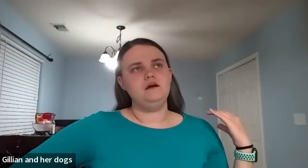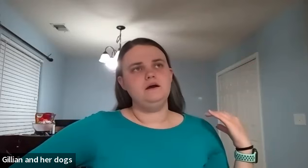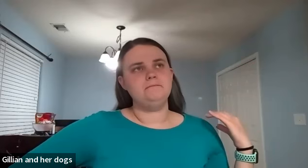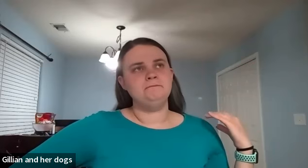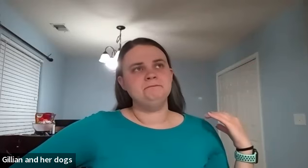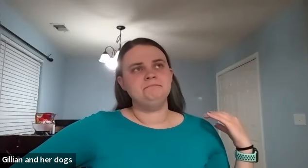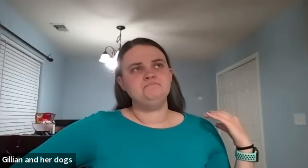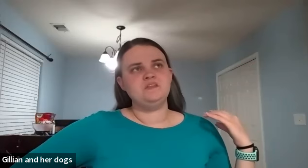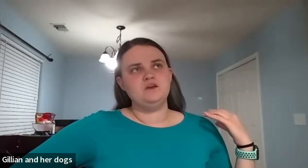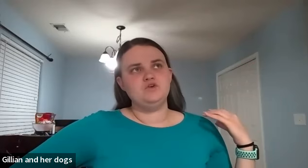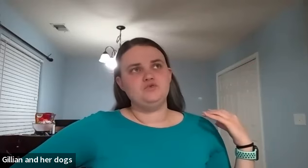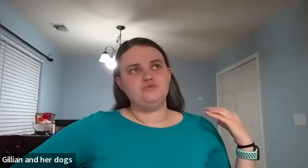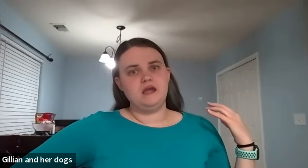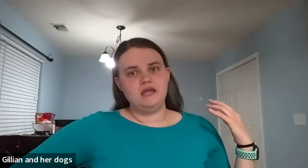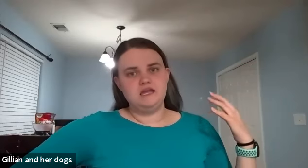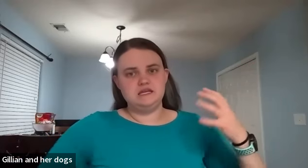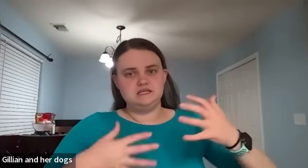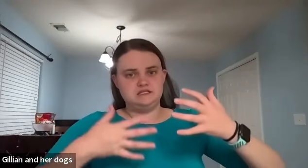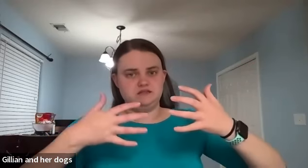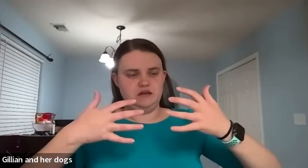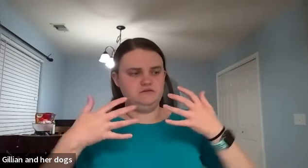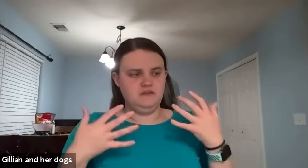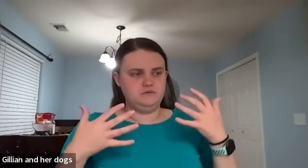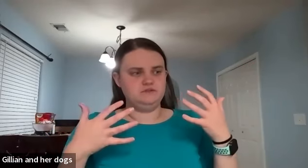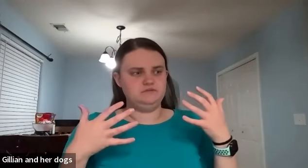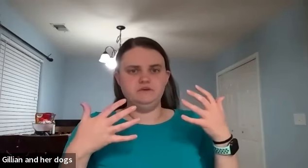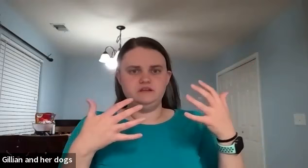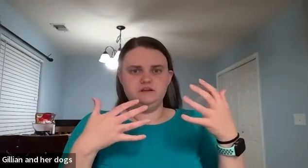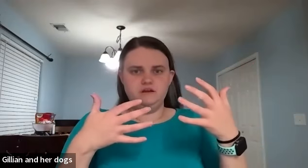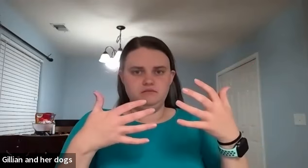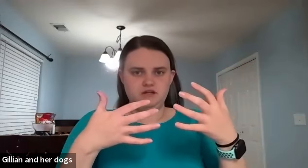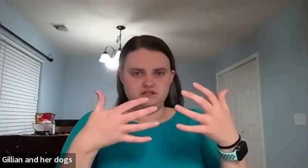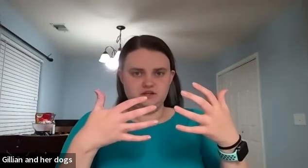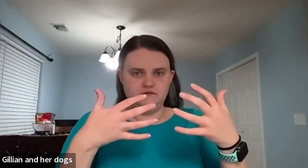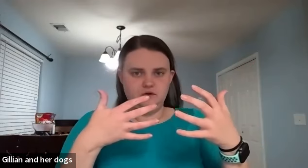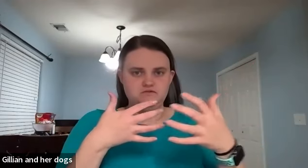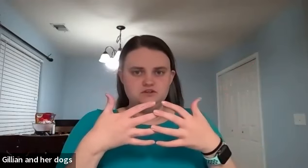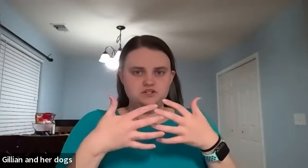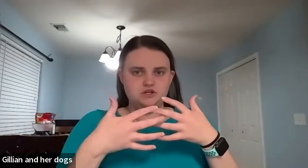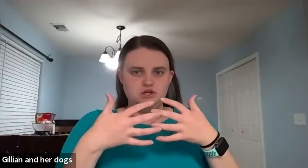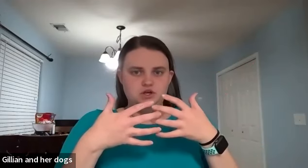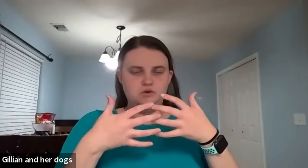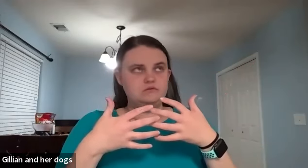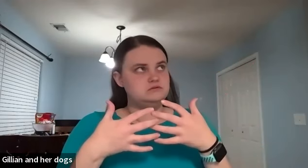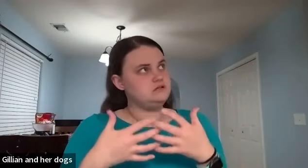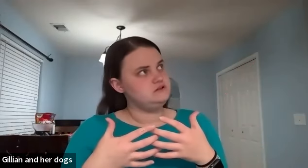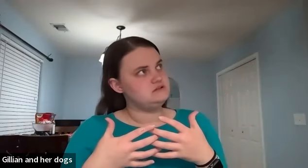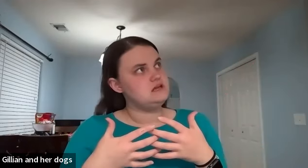gray is i don't think that one was one we did but it's going to have open fingers and you're going to go do this